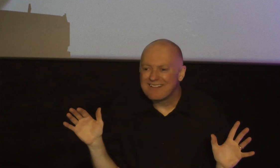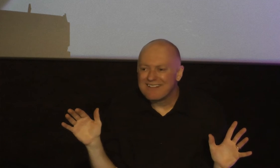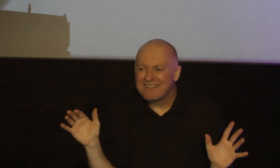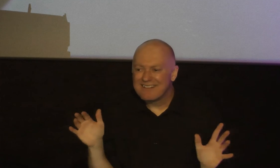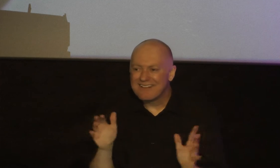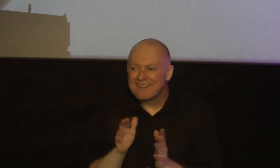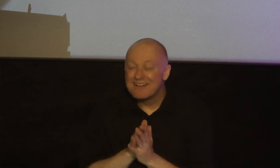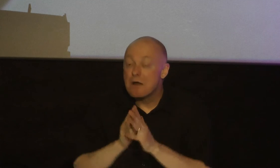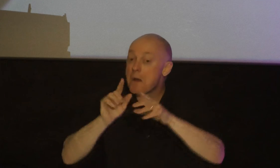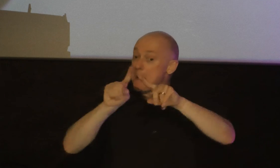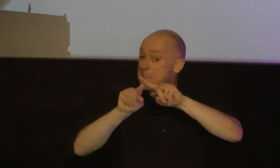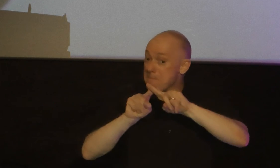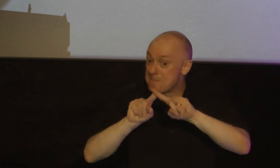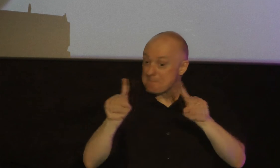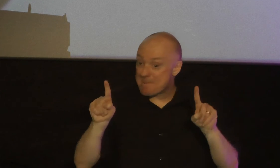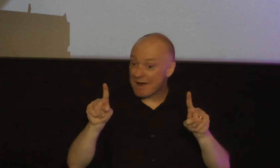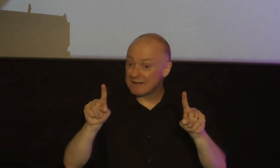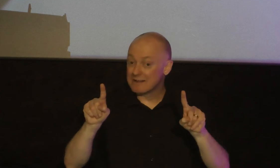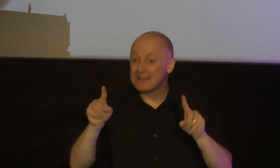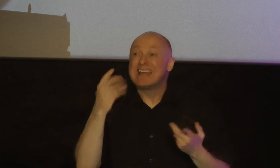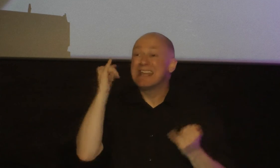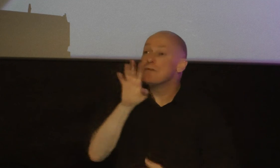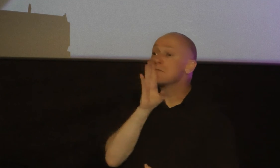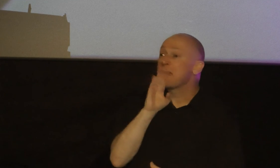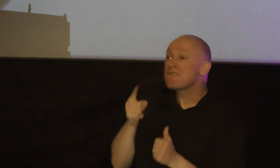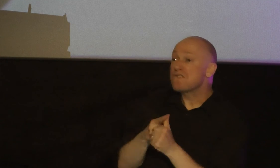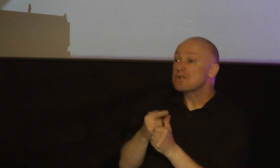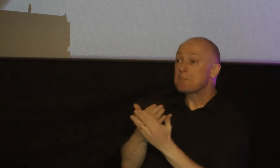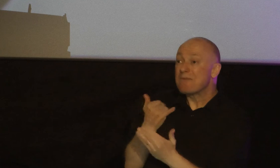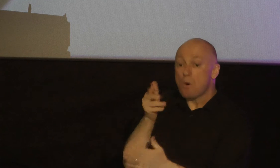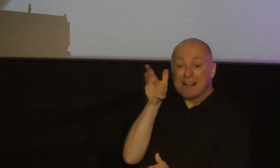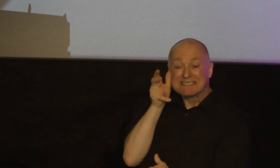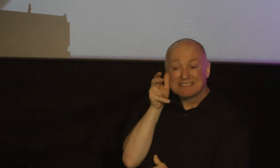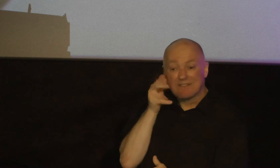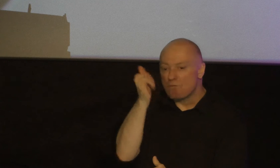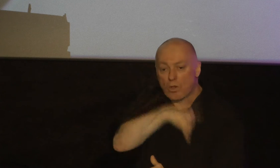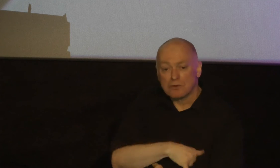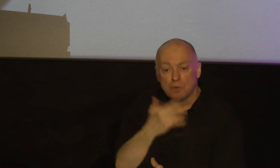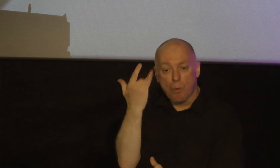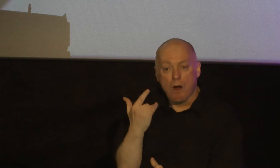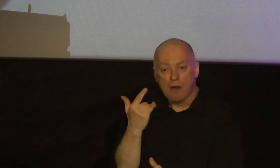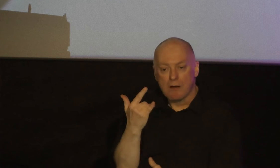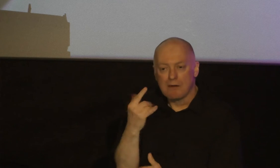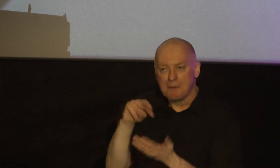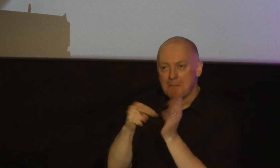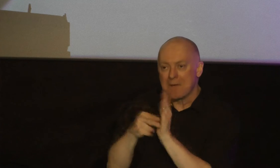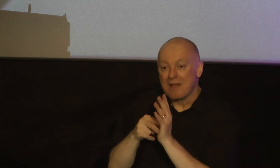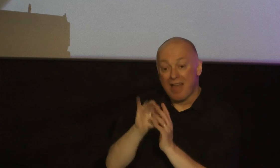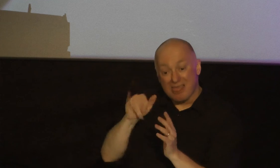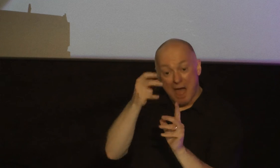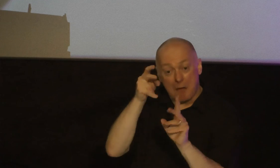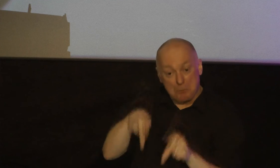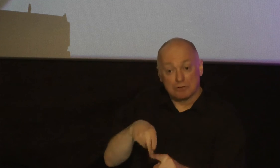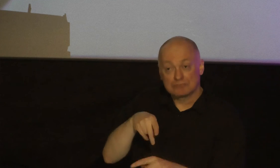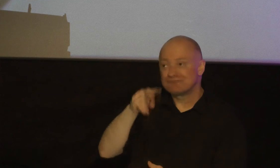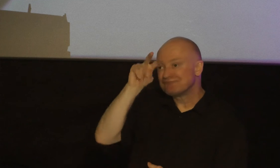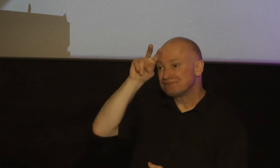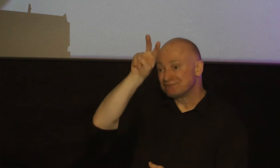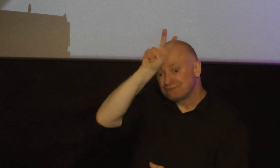but speaking before listening is foolish because it reveals ignorance a failure to listen opens